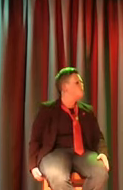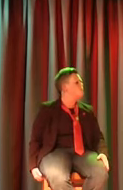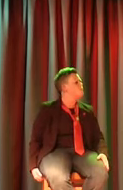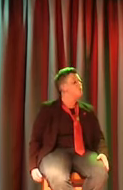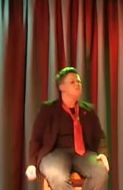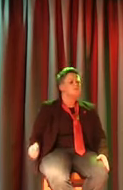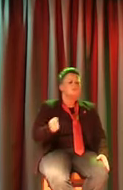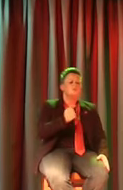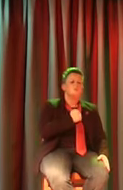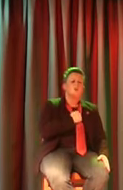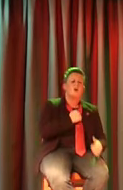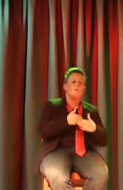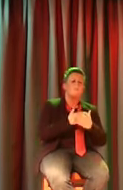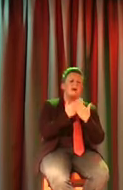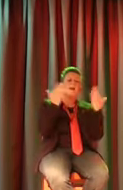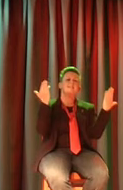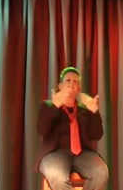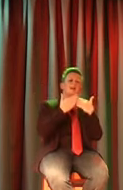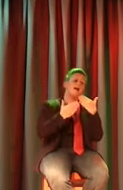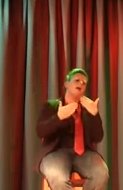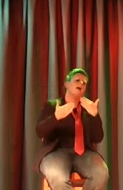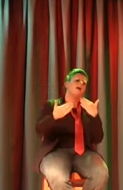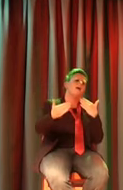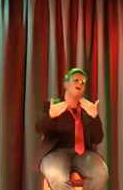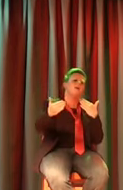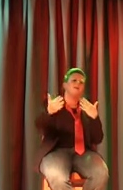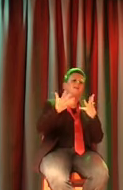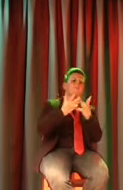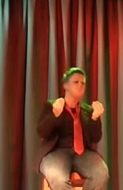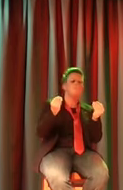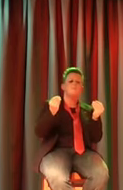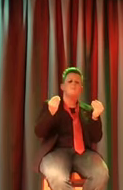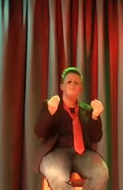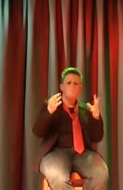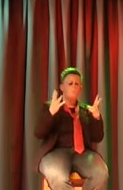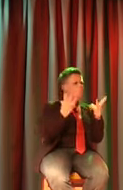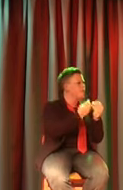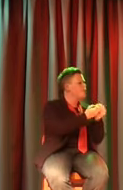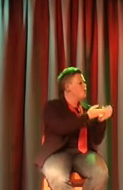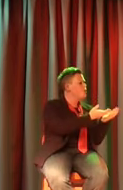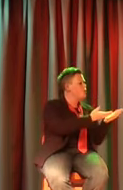I took my days with you,